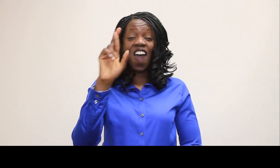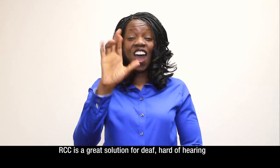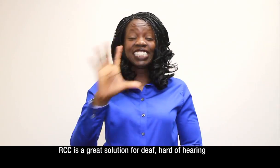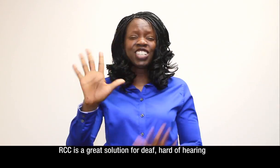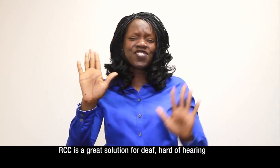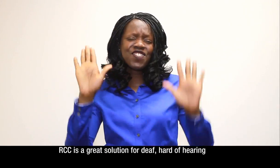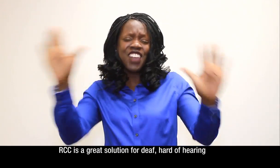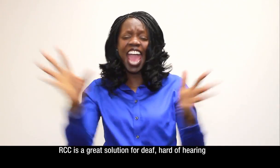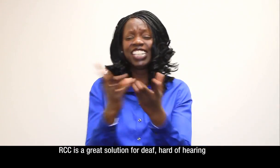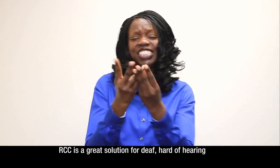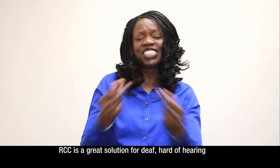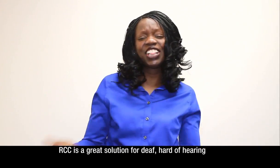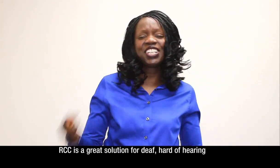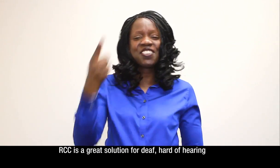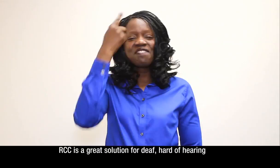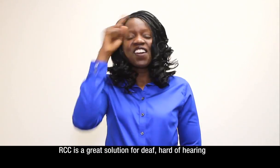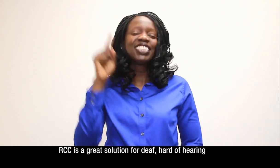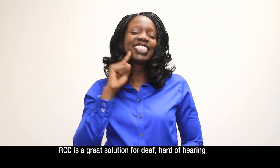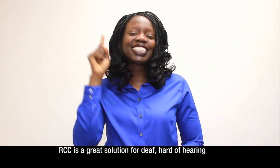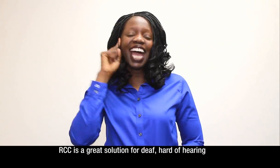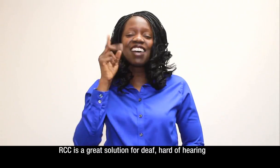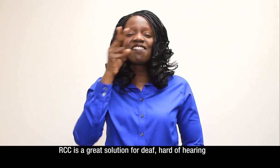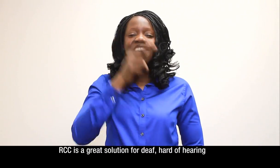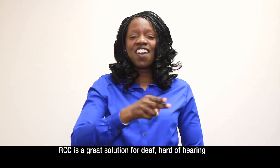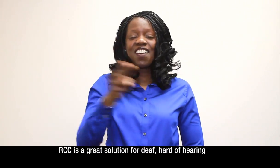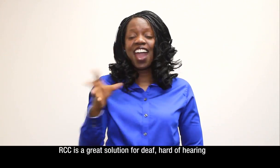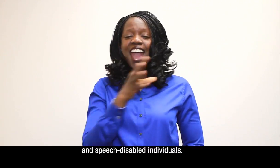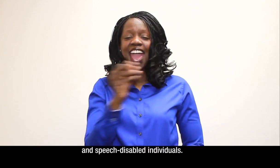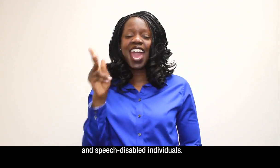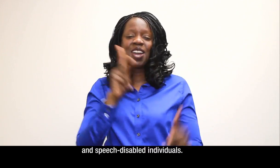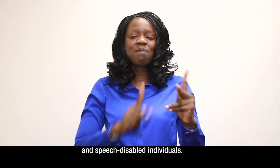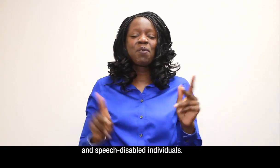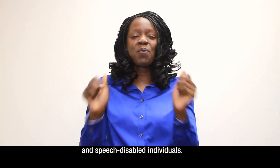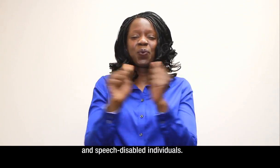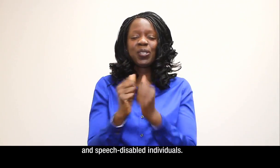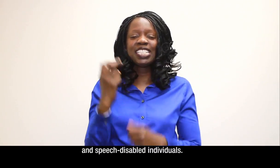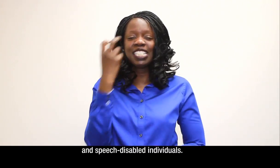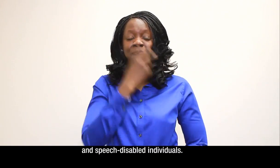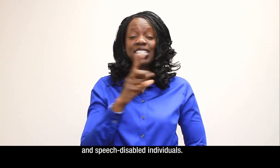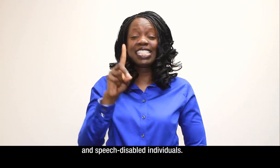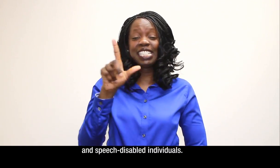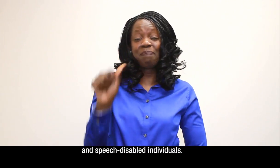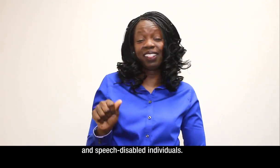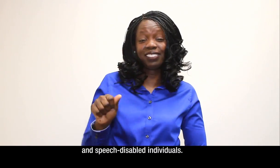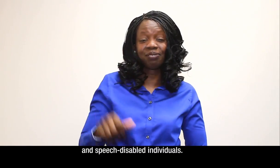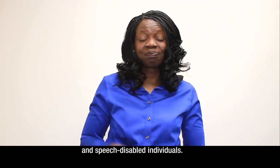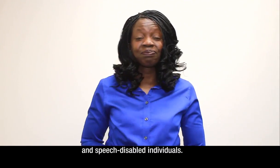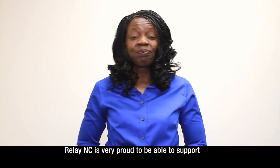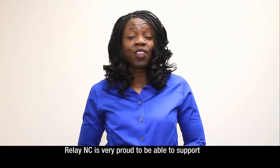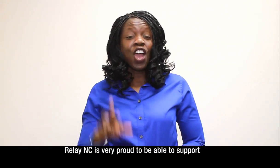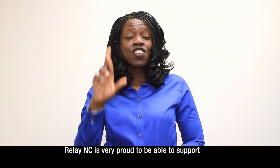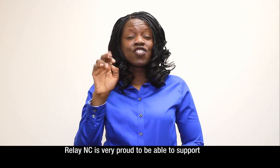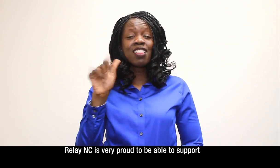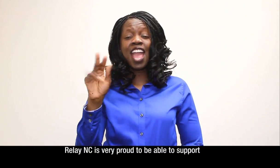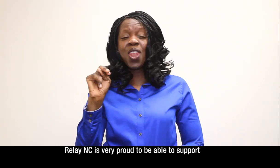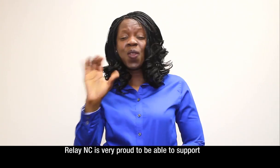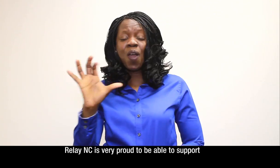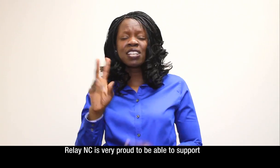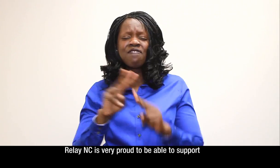RCC is a great solution for deaf, hard of hearing, and speech-disabled individuals. Relay NC is